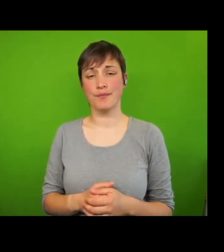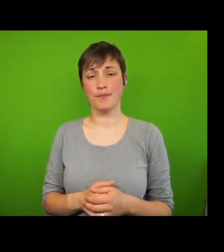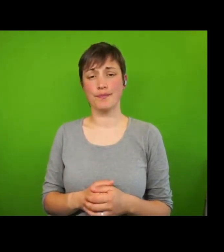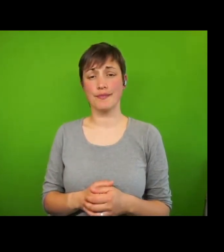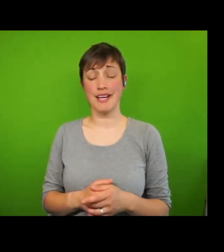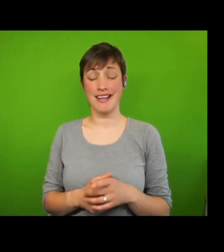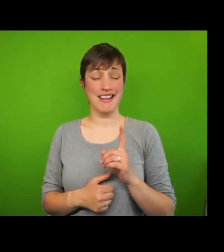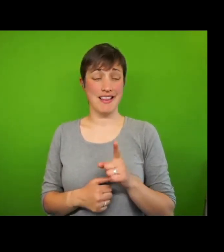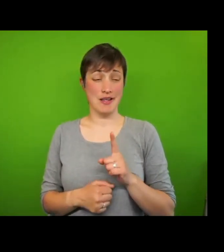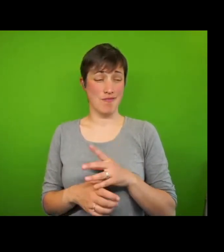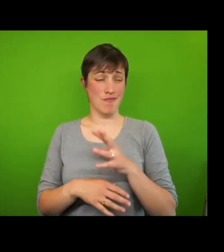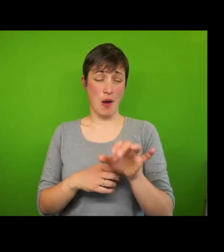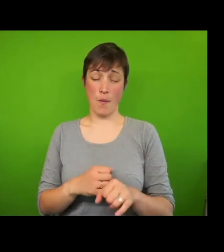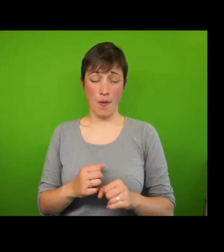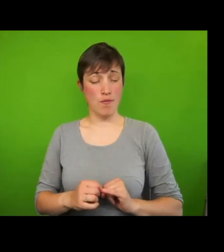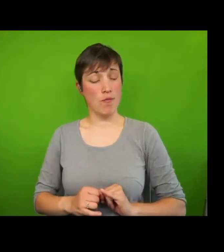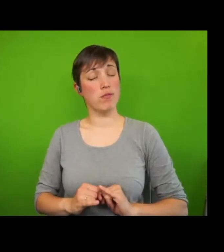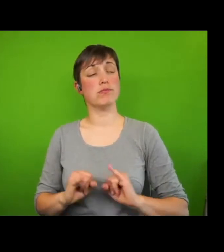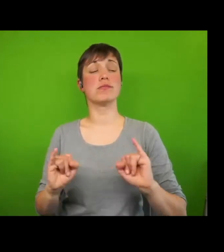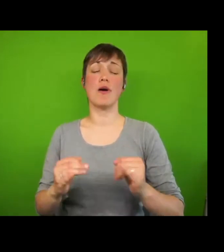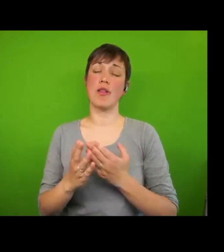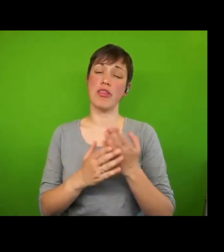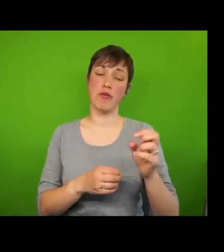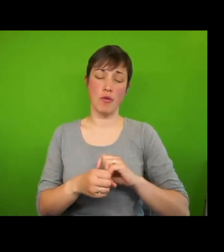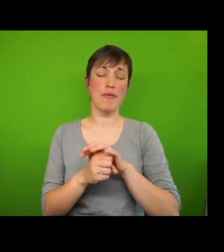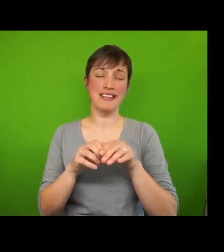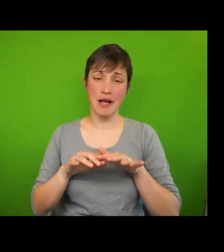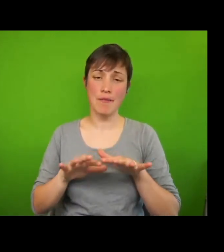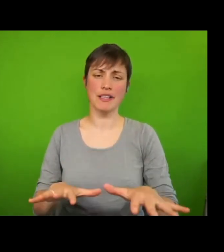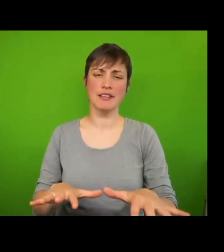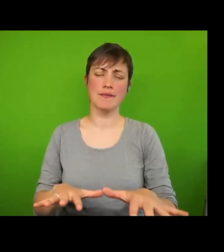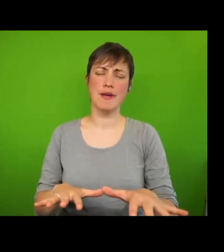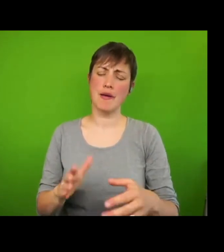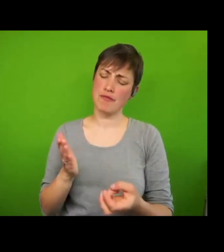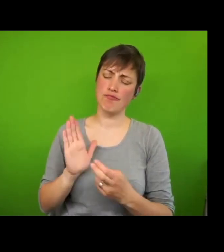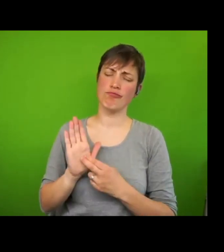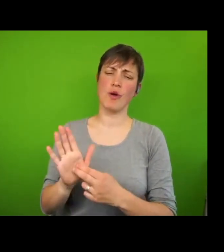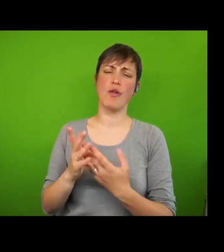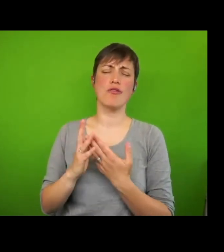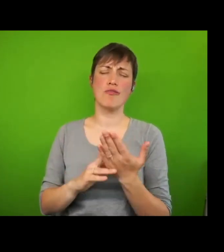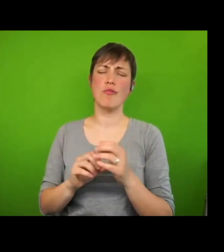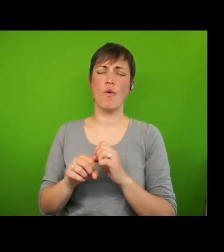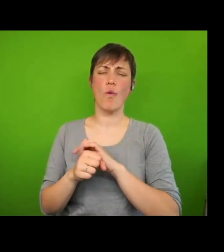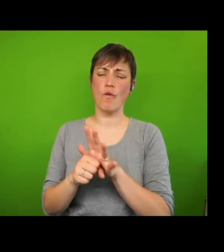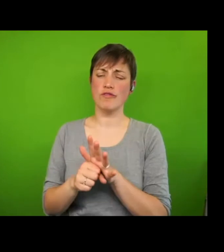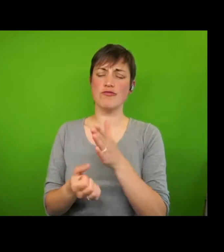during the pandemic, which is documented by the COVID Realities Project, partly based in the University of York, has exposed